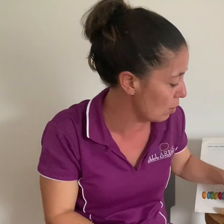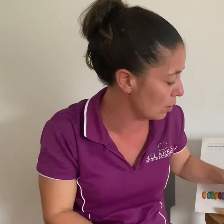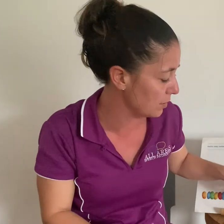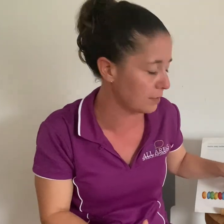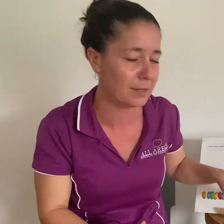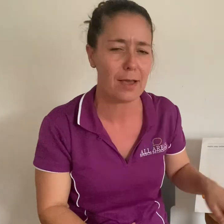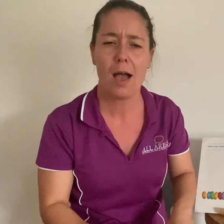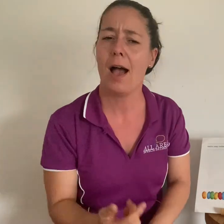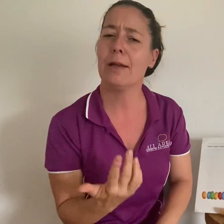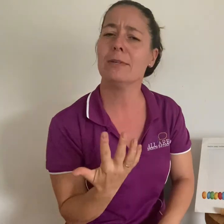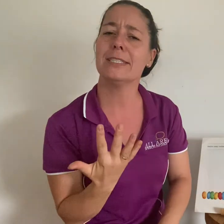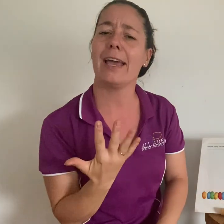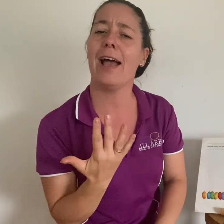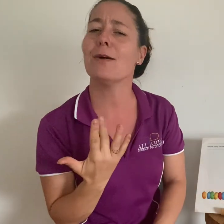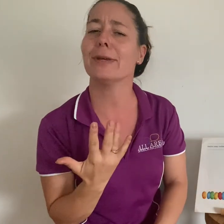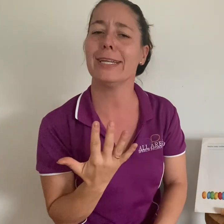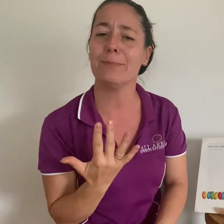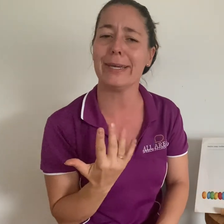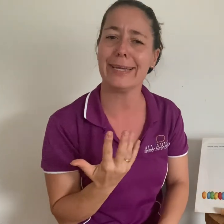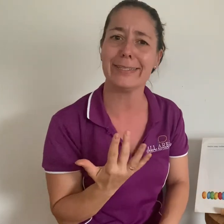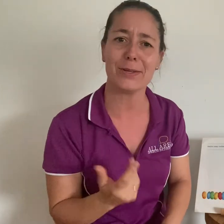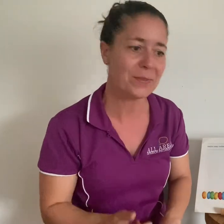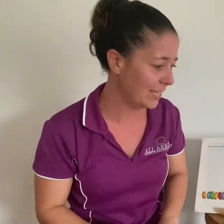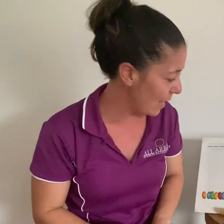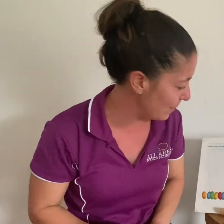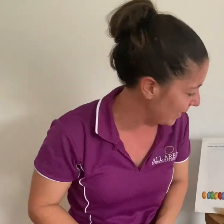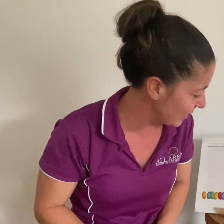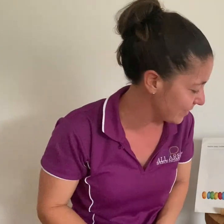i wonder how many beads on the abacus